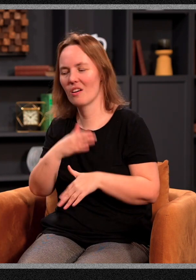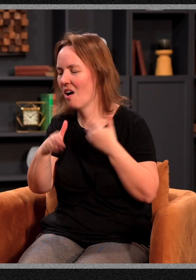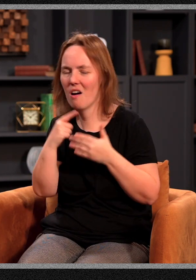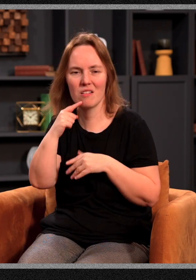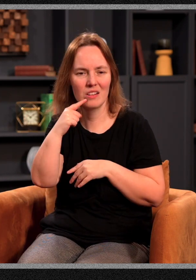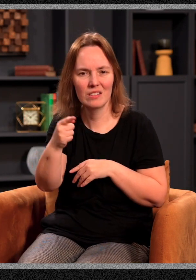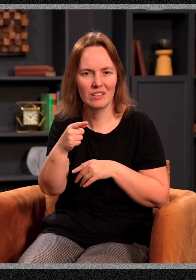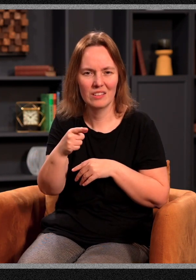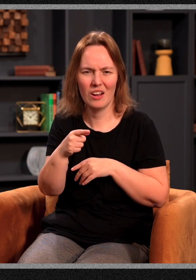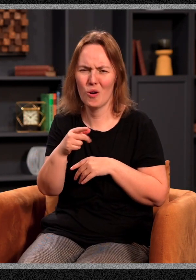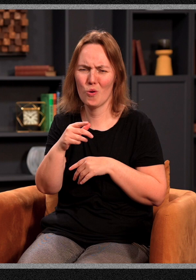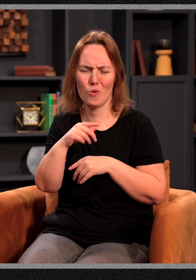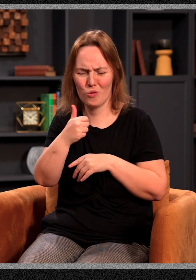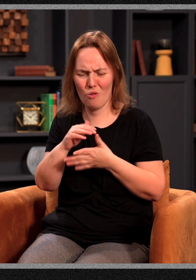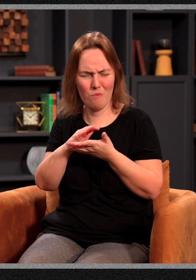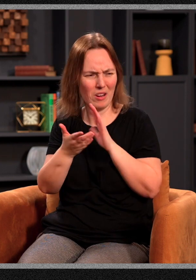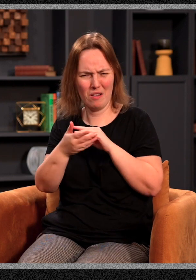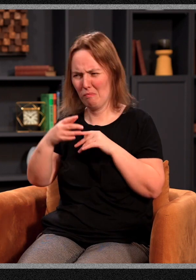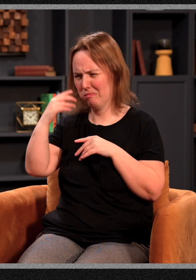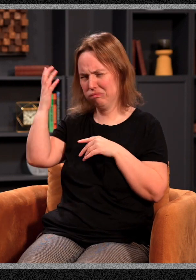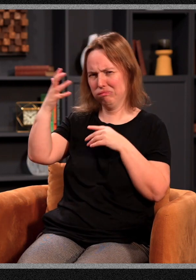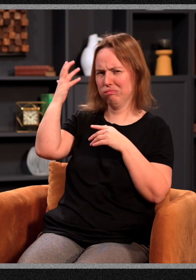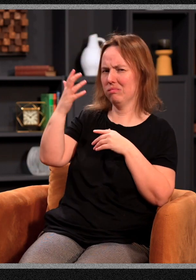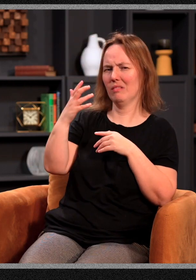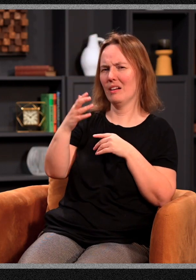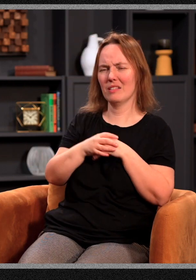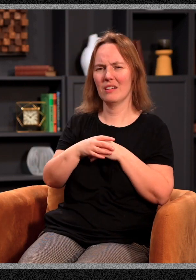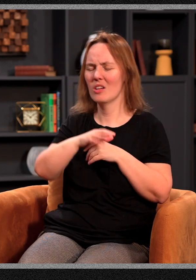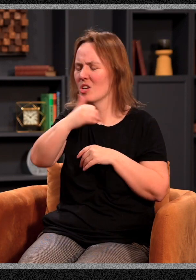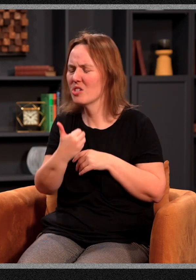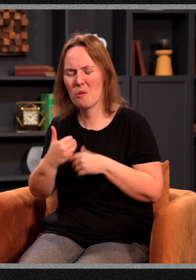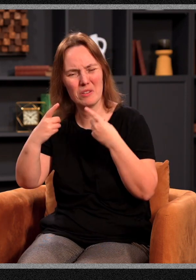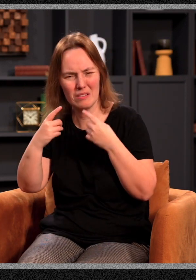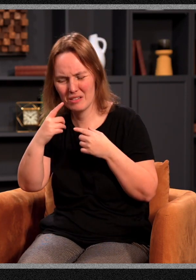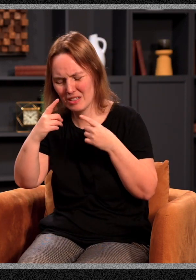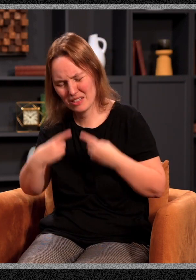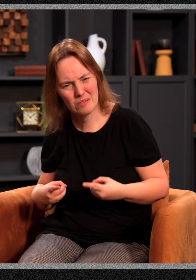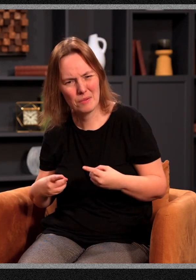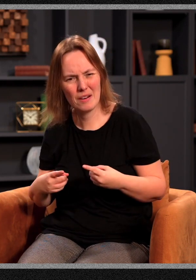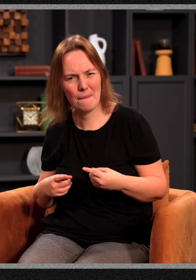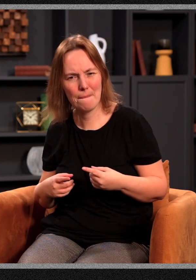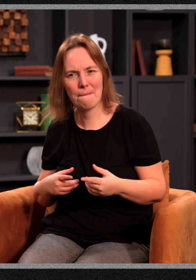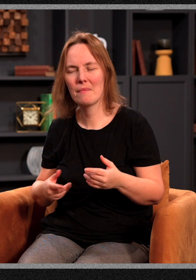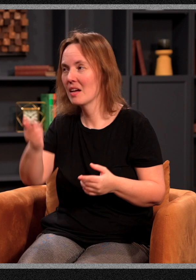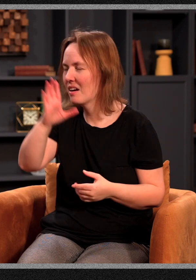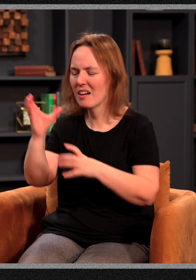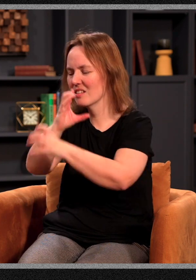they're going to tell you, hey, don't get crazy. Don't get radical. Don't be disappointed. Yada, yada, yada, yada, yada. And God is looking